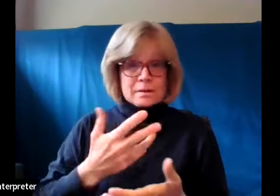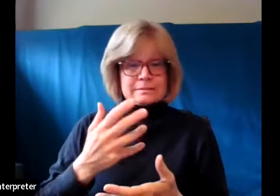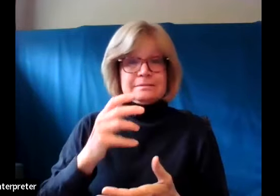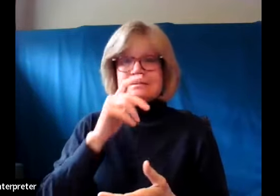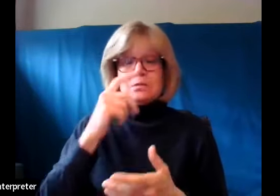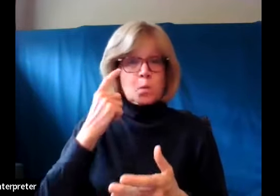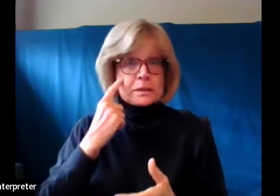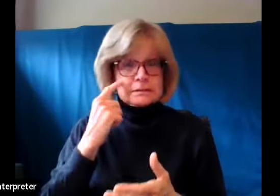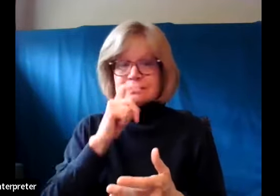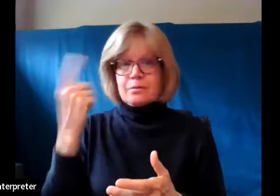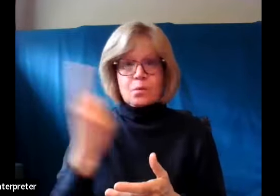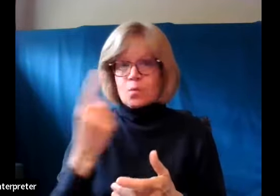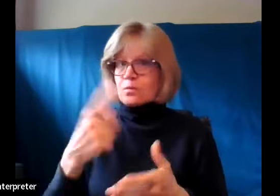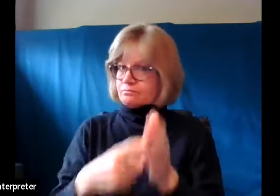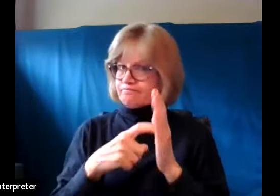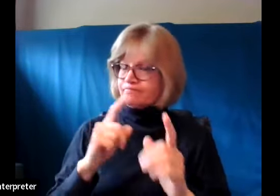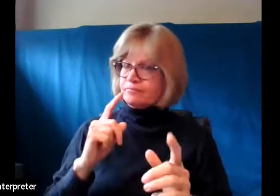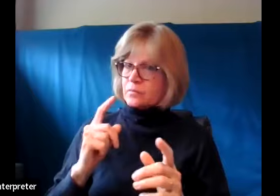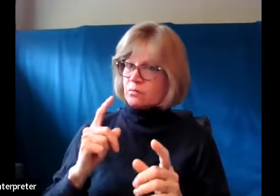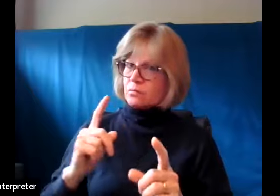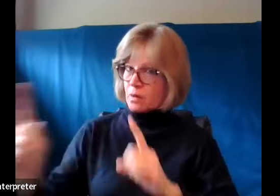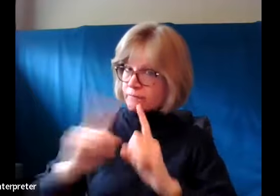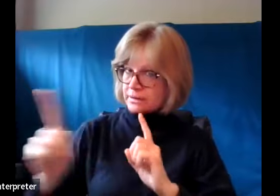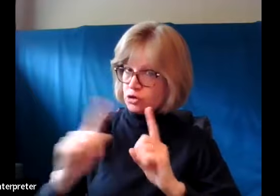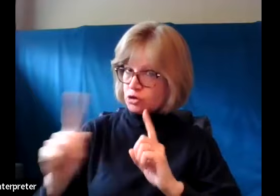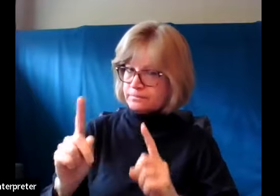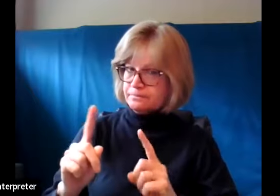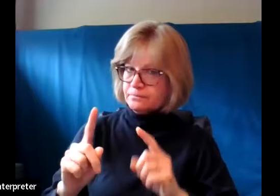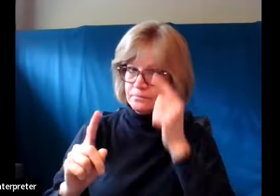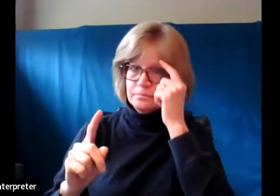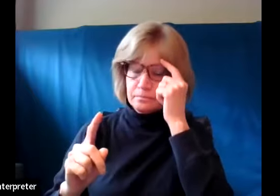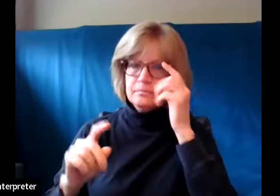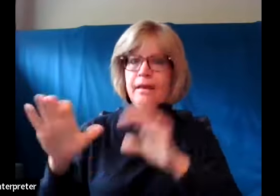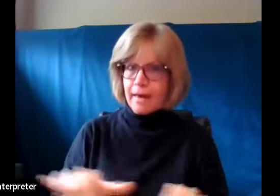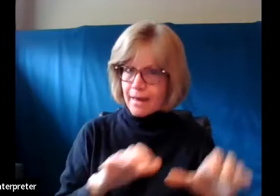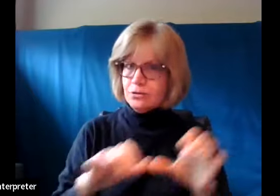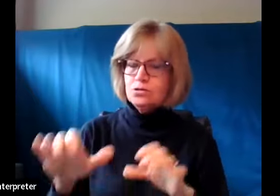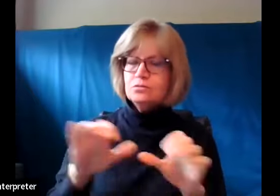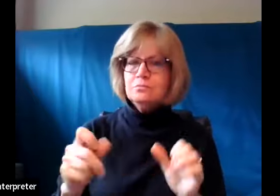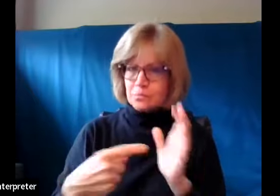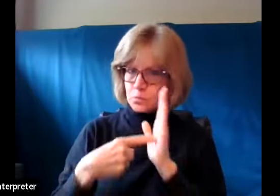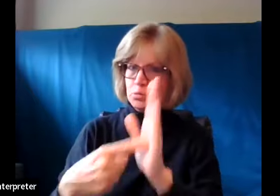Our actions. And provide a witness. People know that we are Christian.